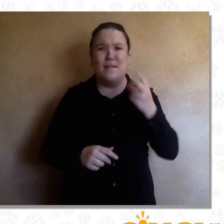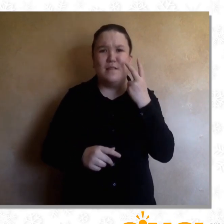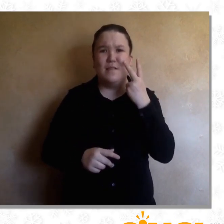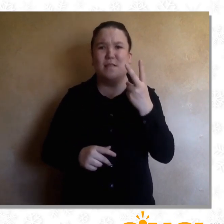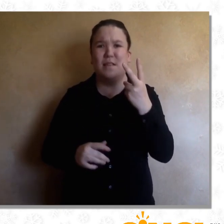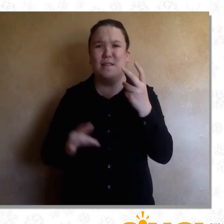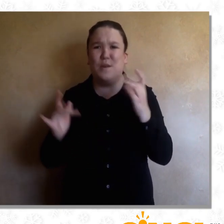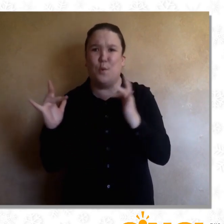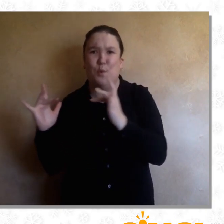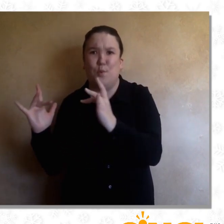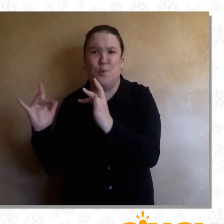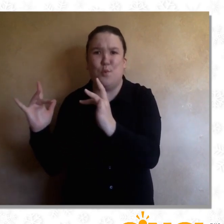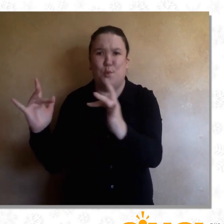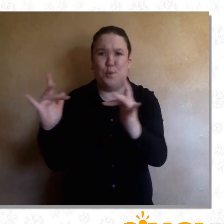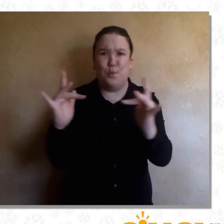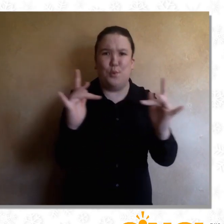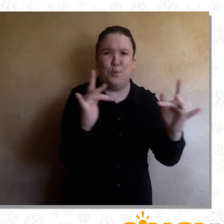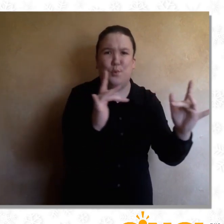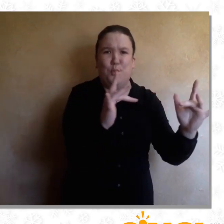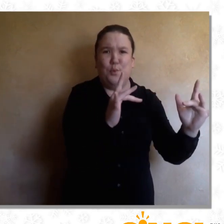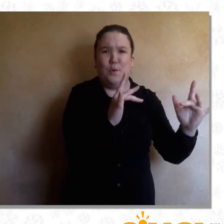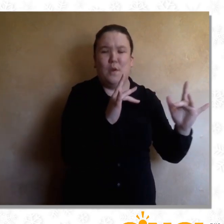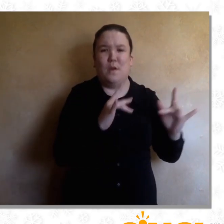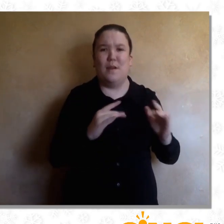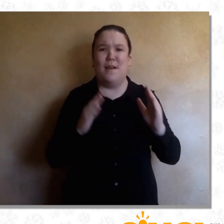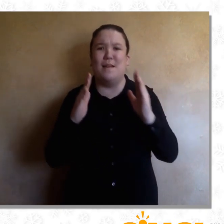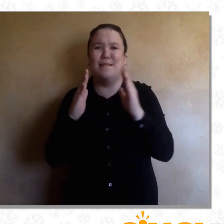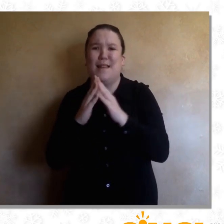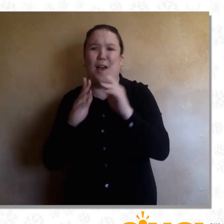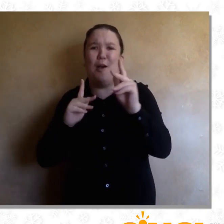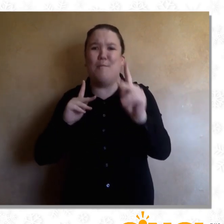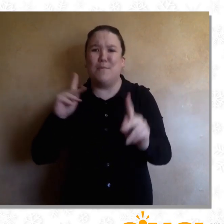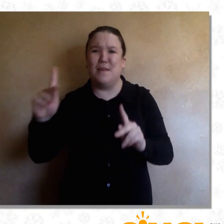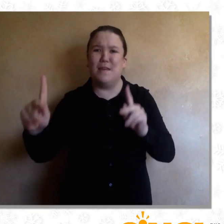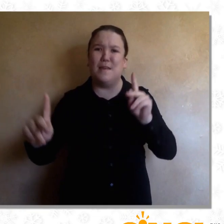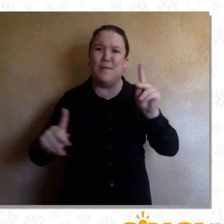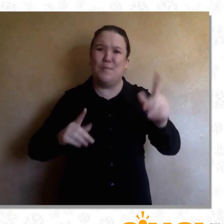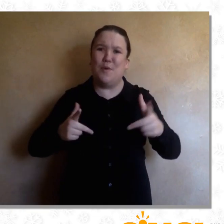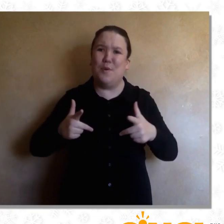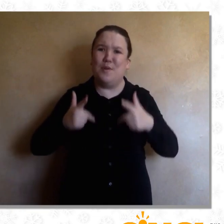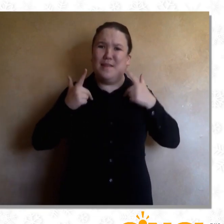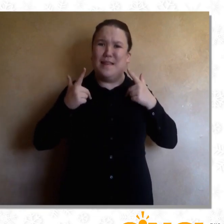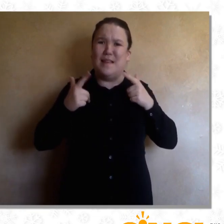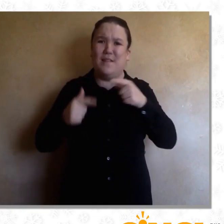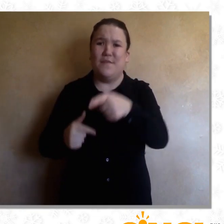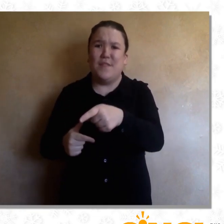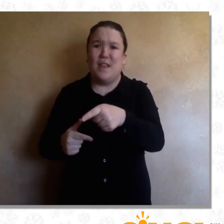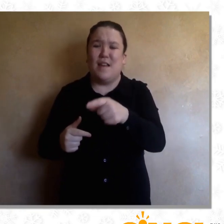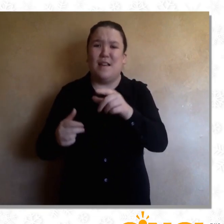see thee lie. Thy residents are